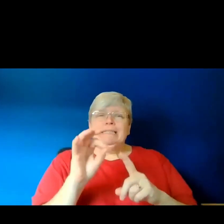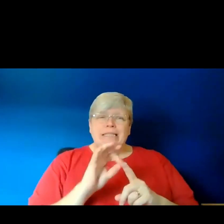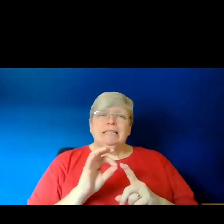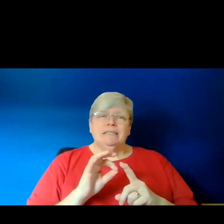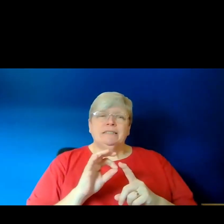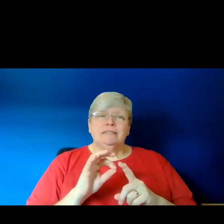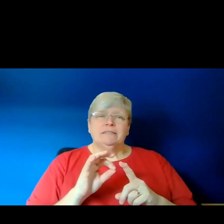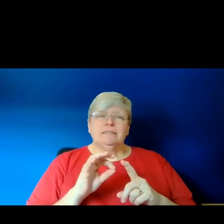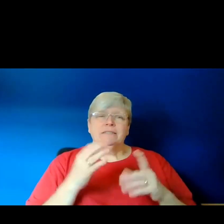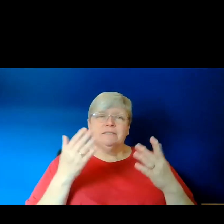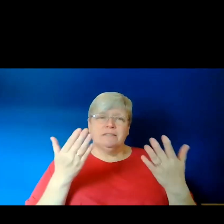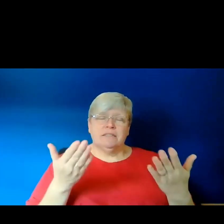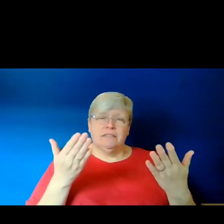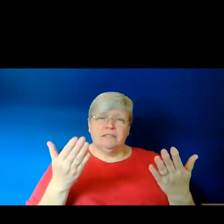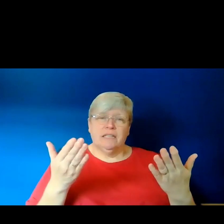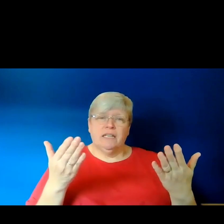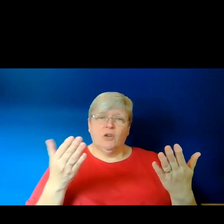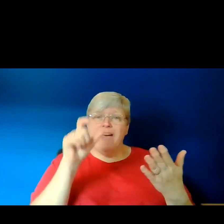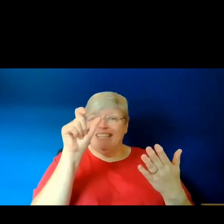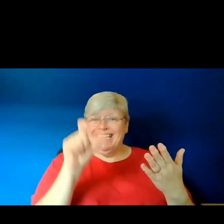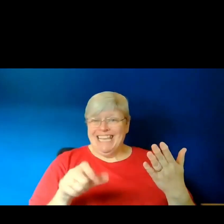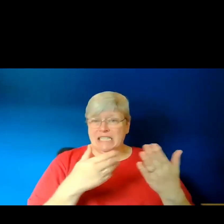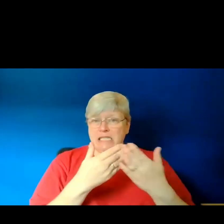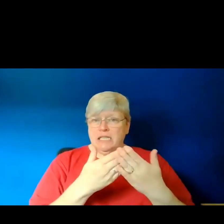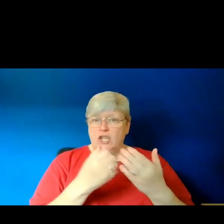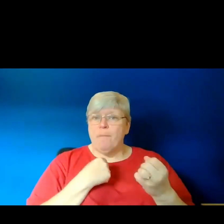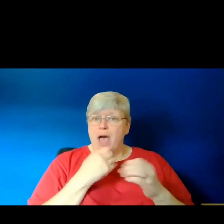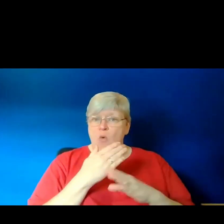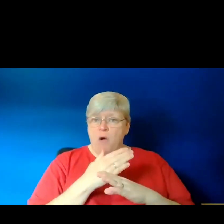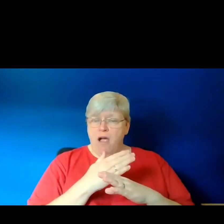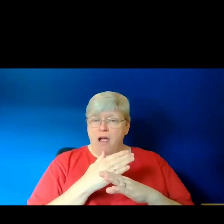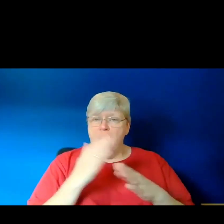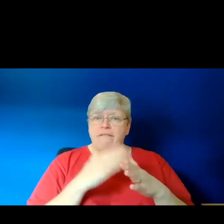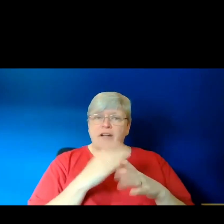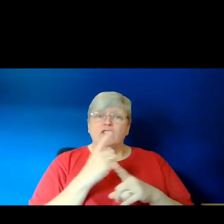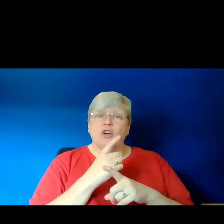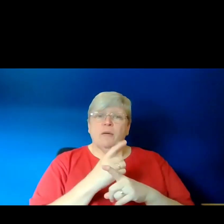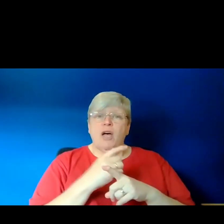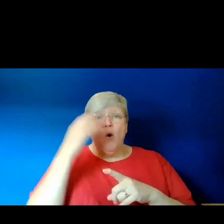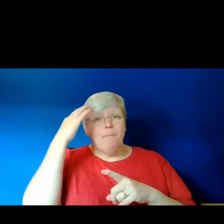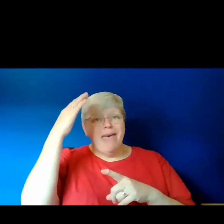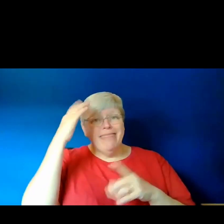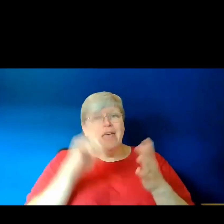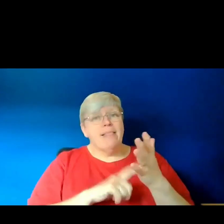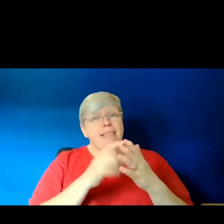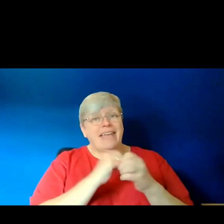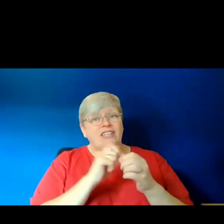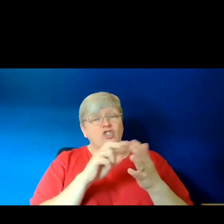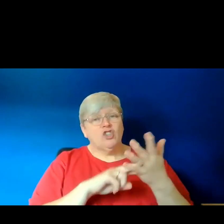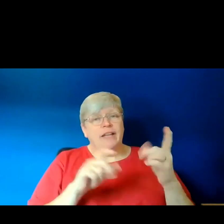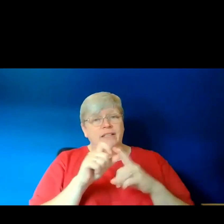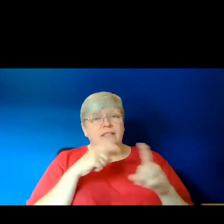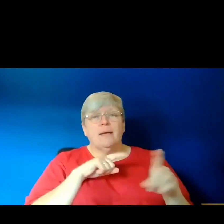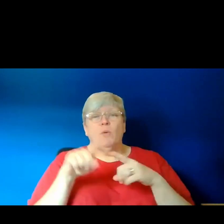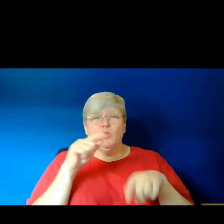So I'm now going to do some case studies with my own work. And first I'll talk about myth and legend in poetry, and I'll spend the most time